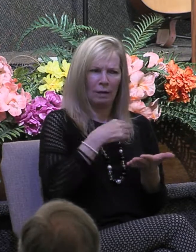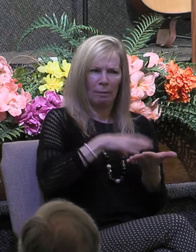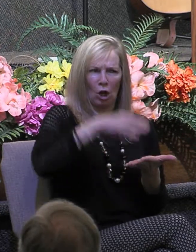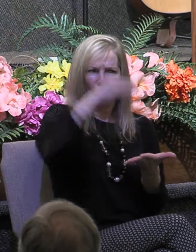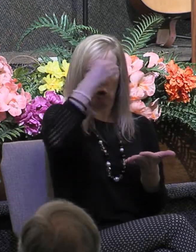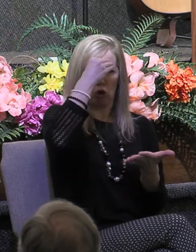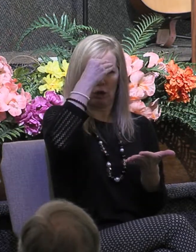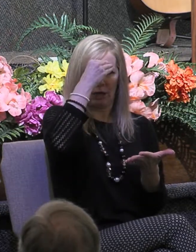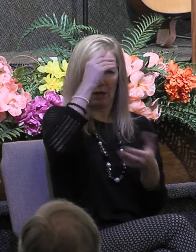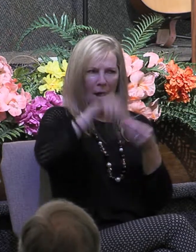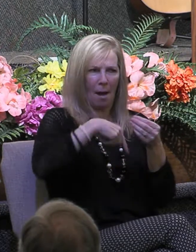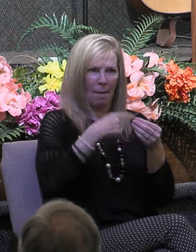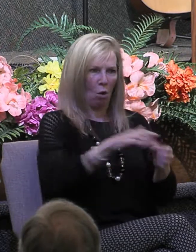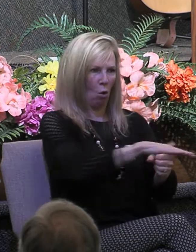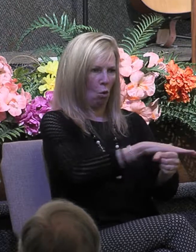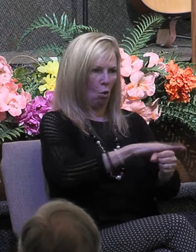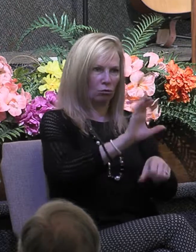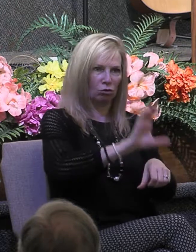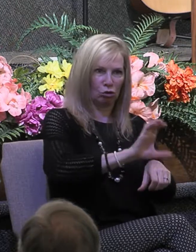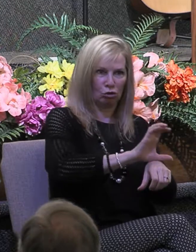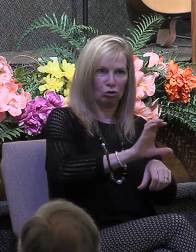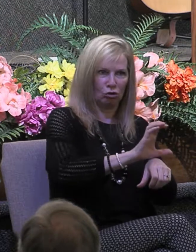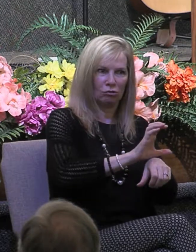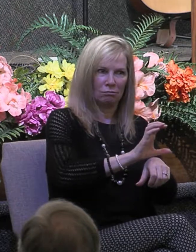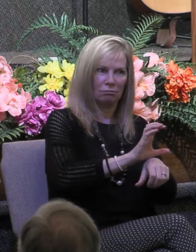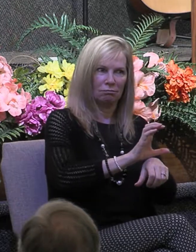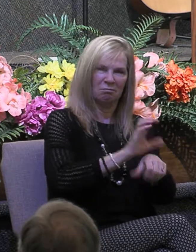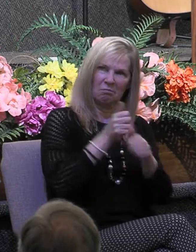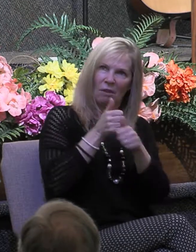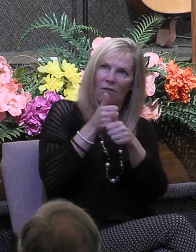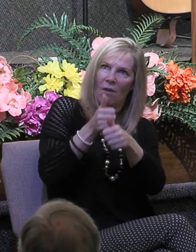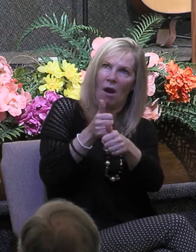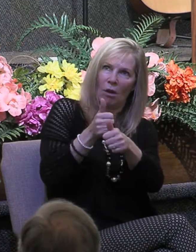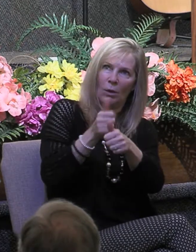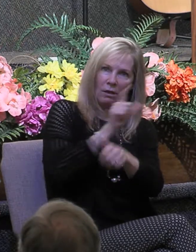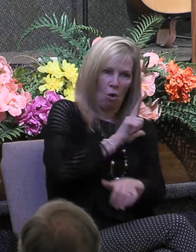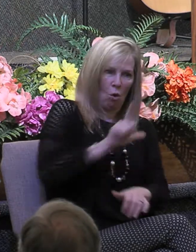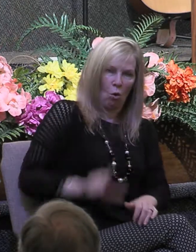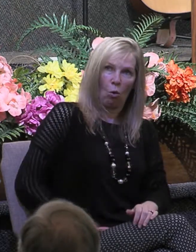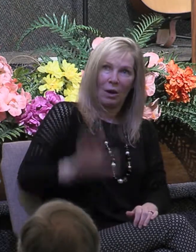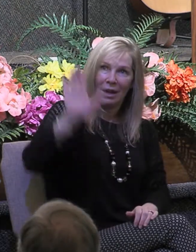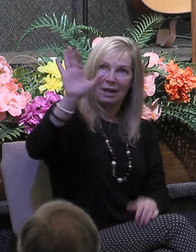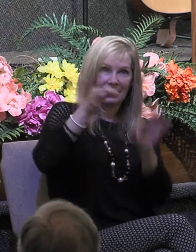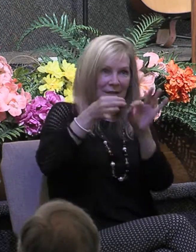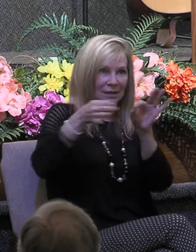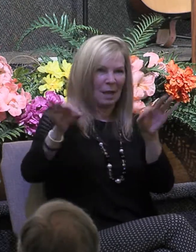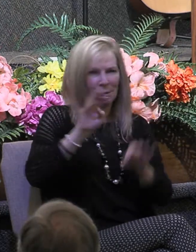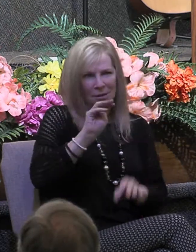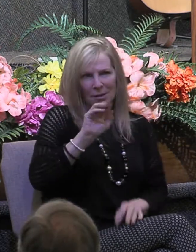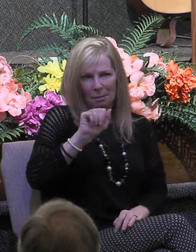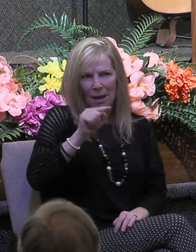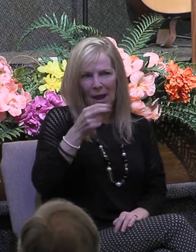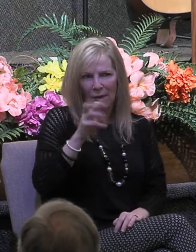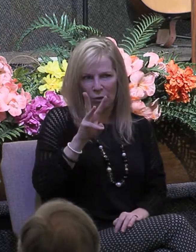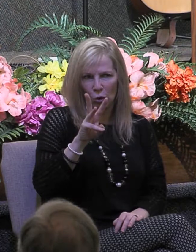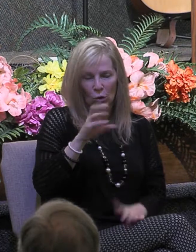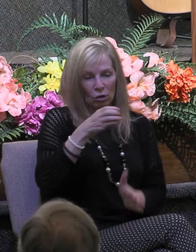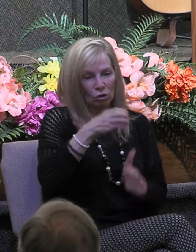church. Using our Lord's statement in Matthew 16, 18, I will build my church.